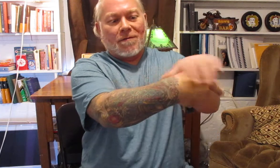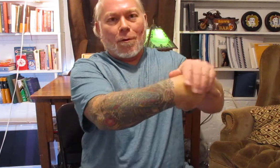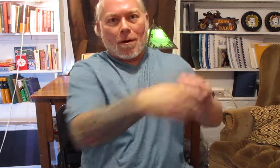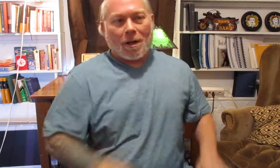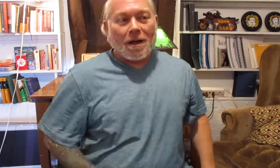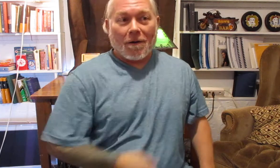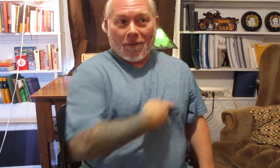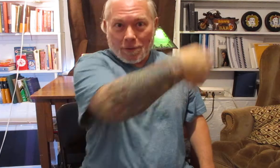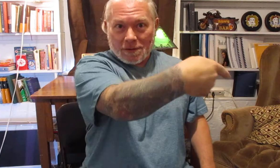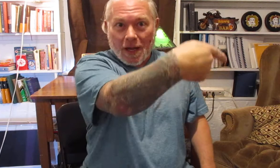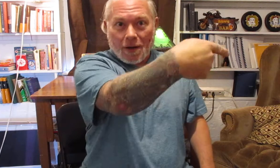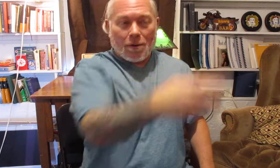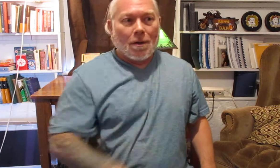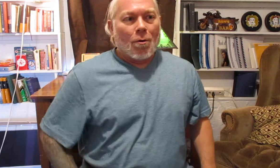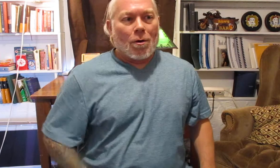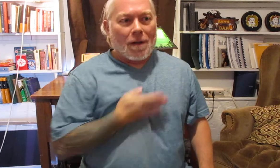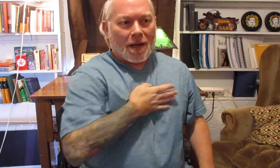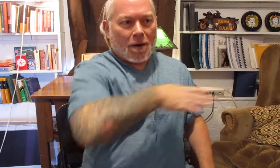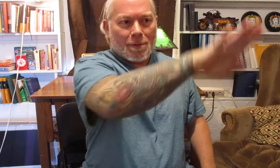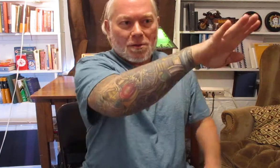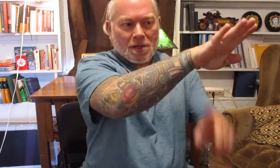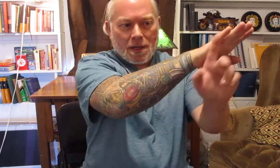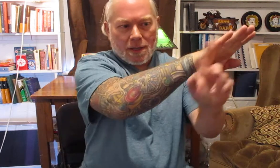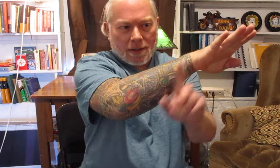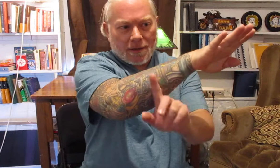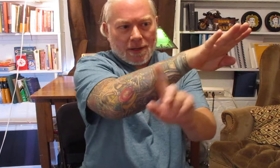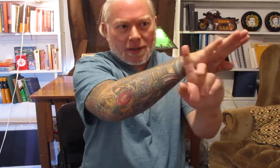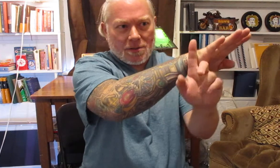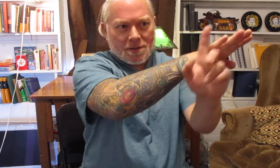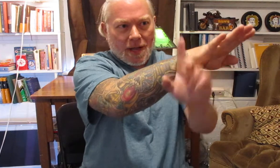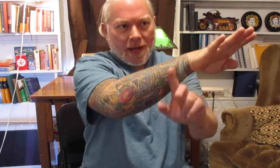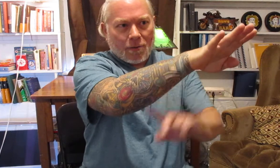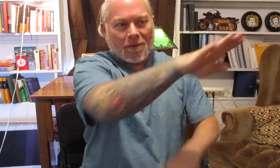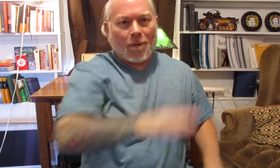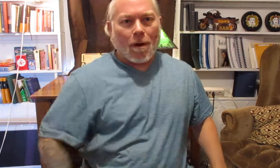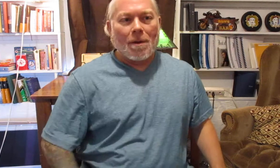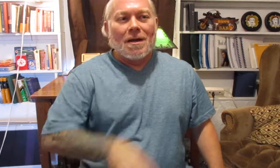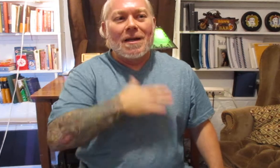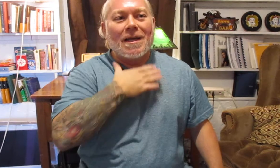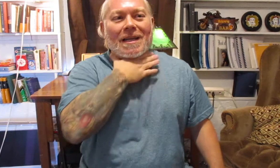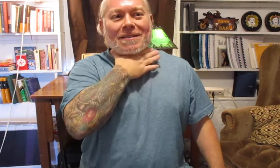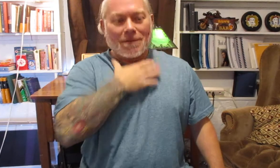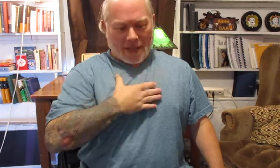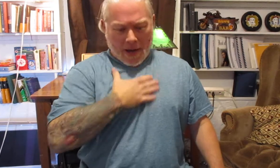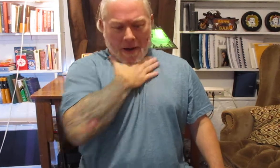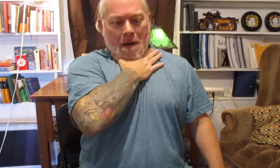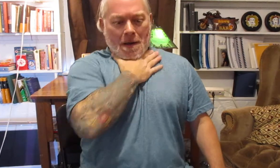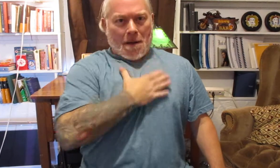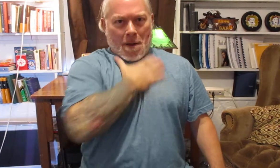forearm like our Folk Sao or like our Bougie anything that uses that angle of the forearm can easily come up